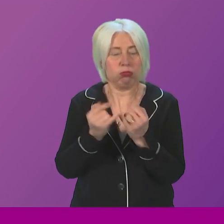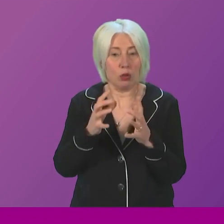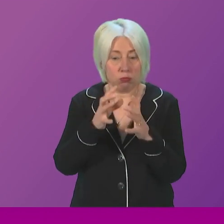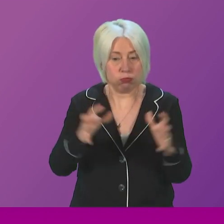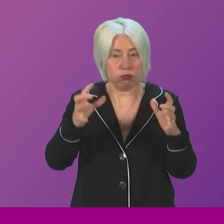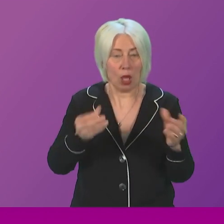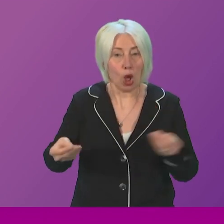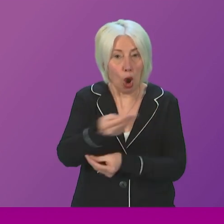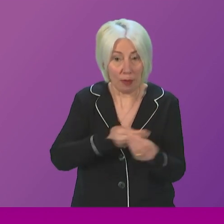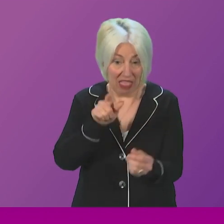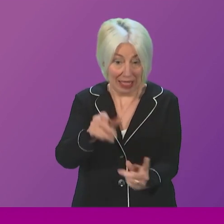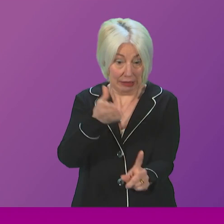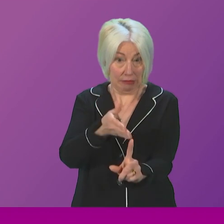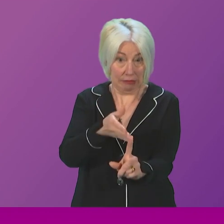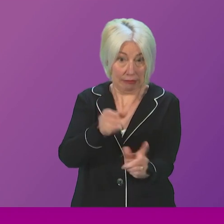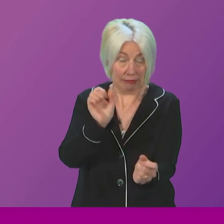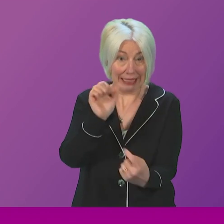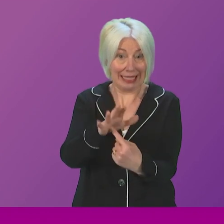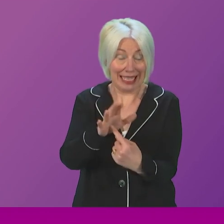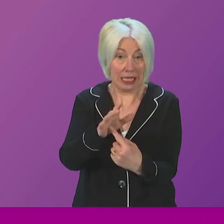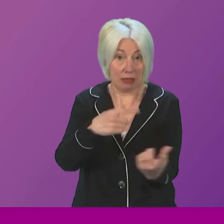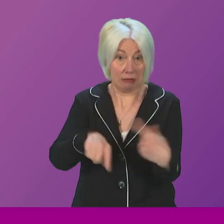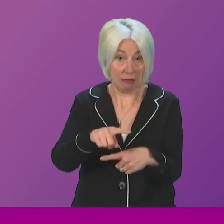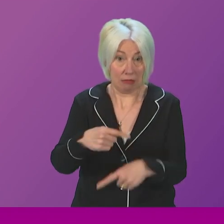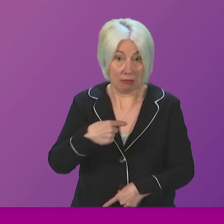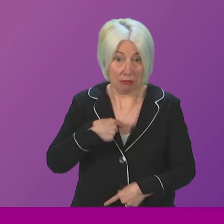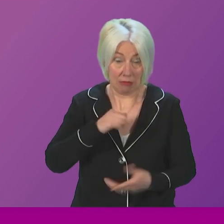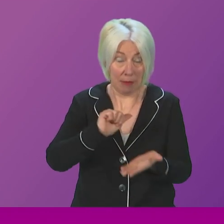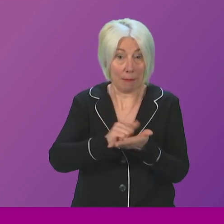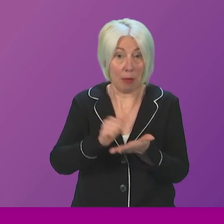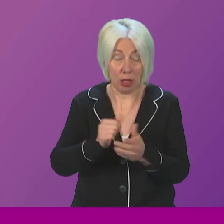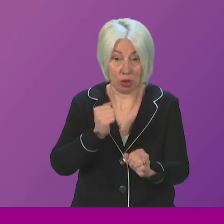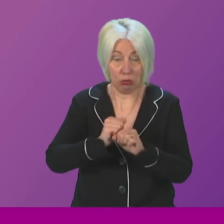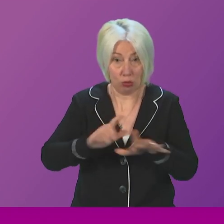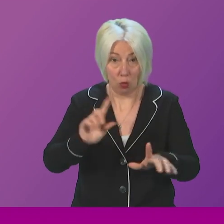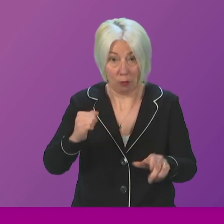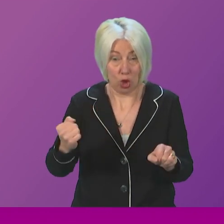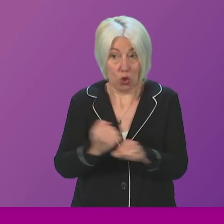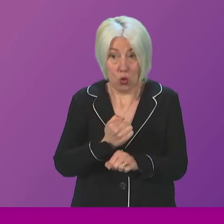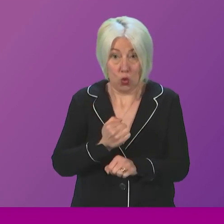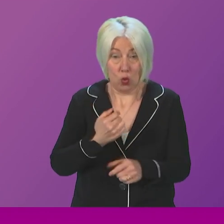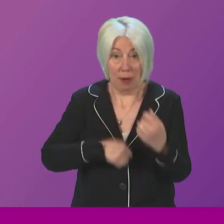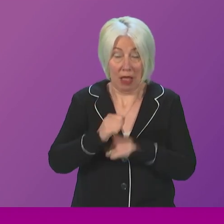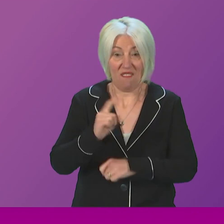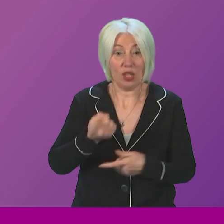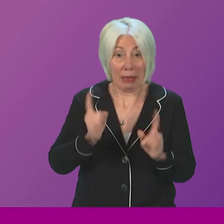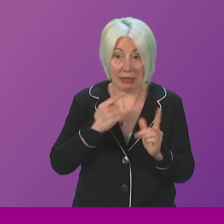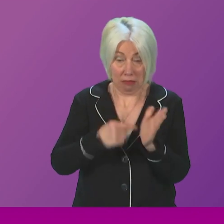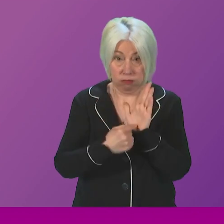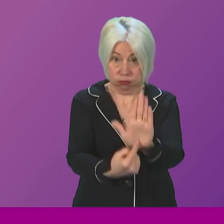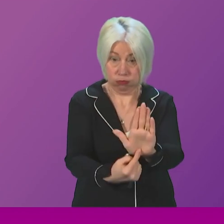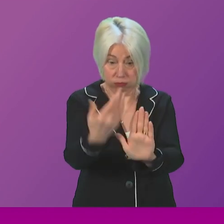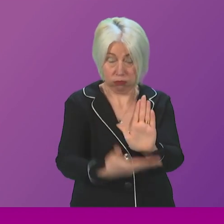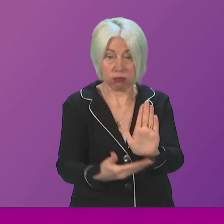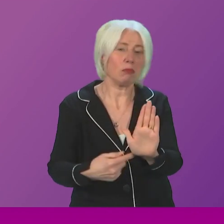front and centre as part of the prospectus that I published in the first couple of weeks of being First Minister. I see